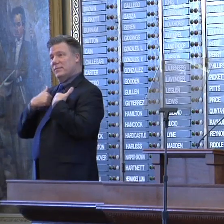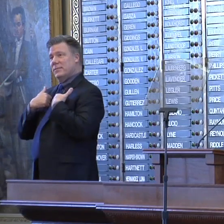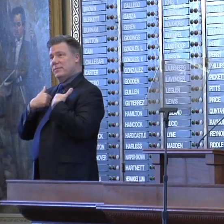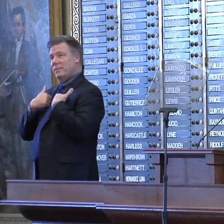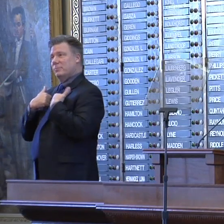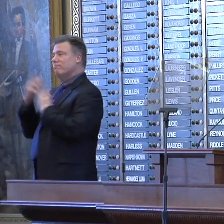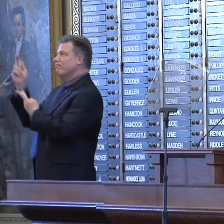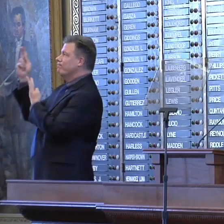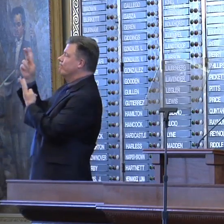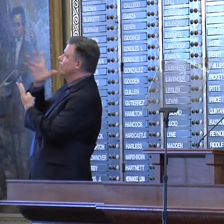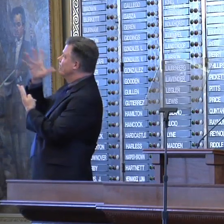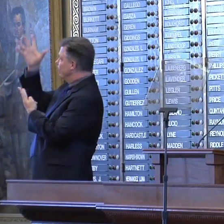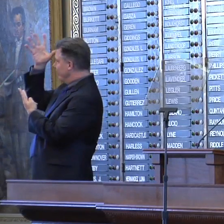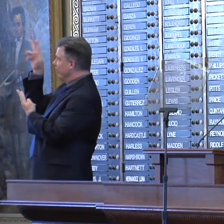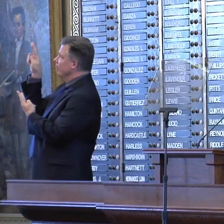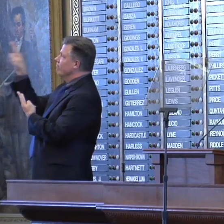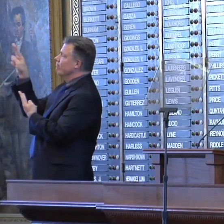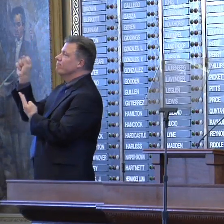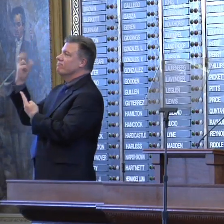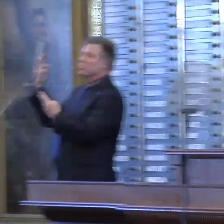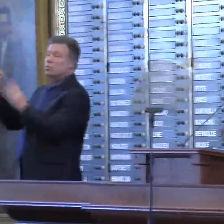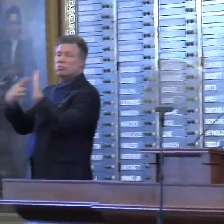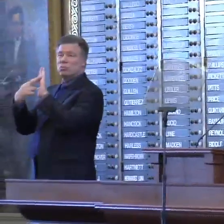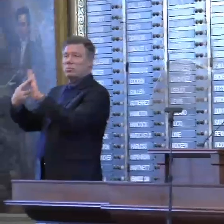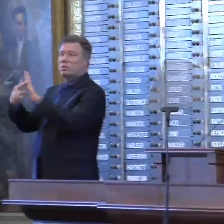Thigpen Perry. She represents all.